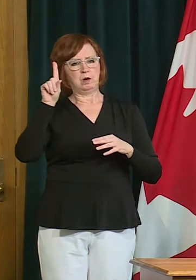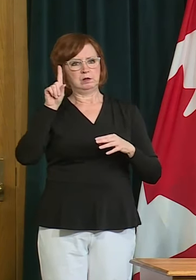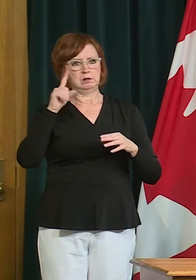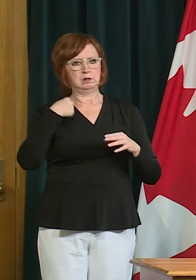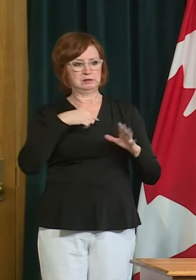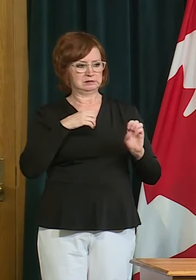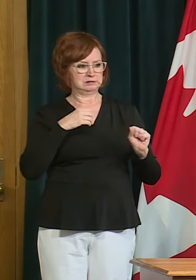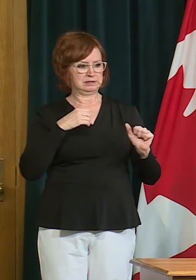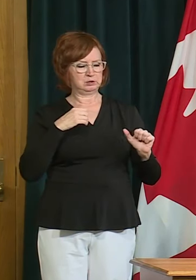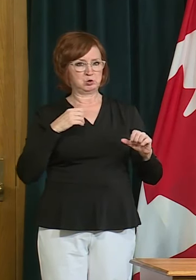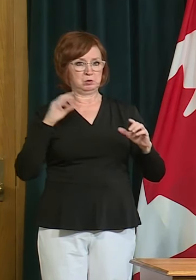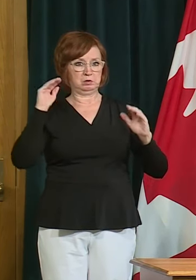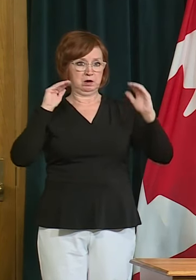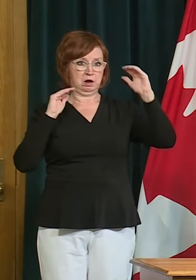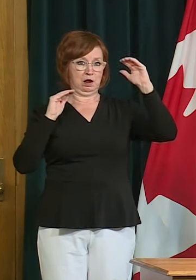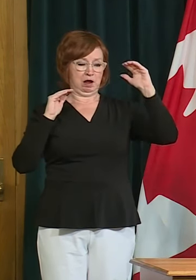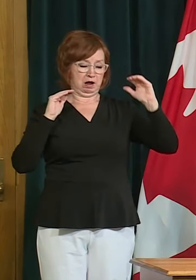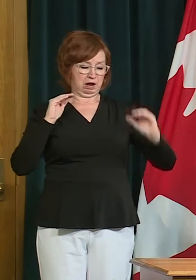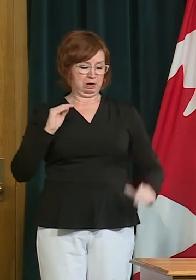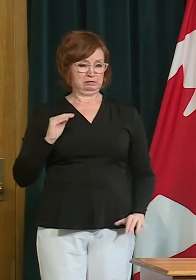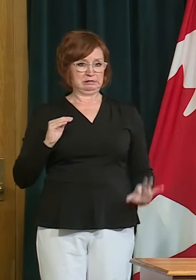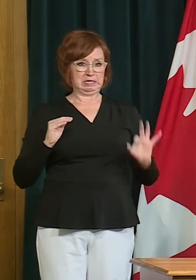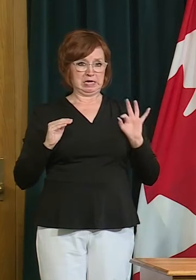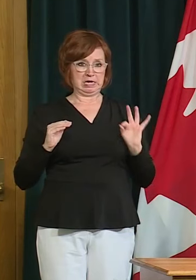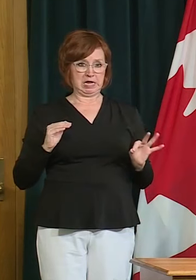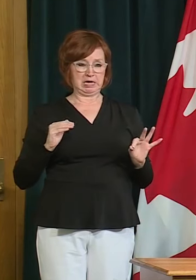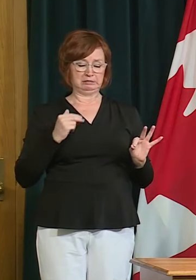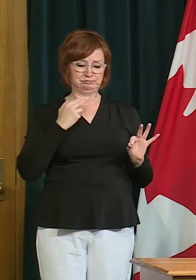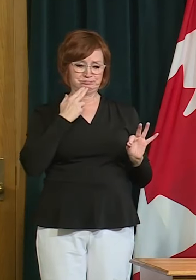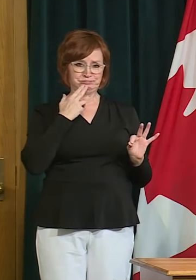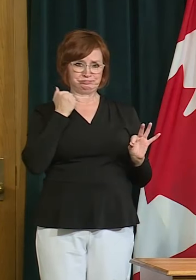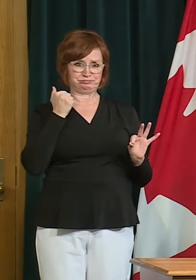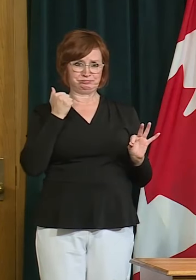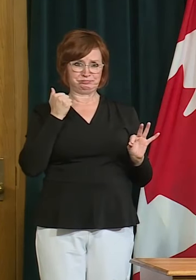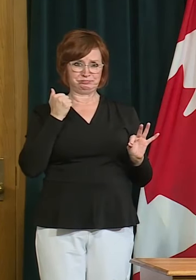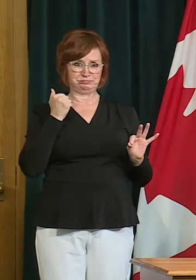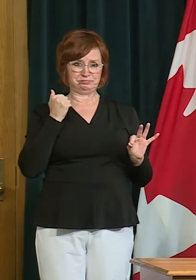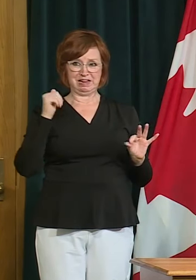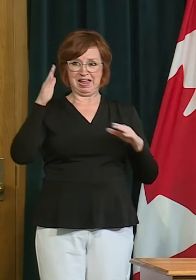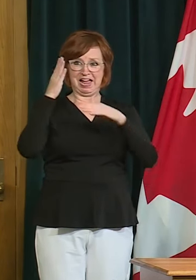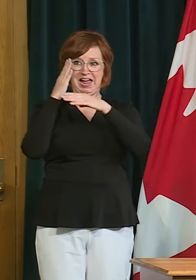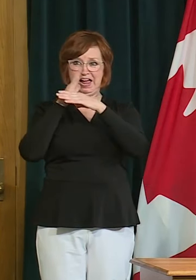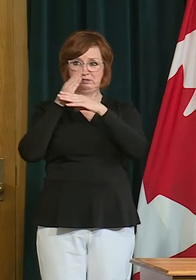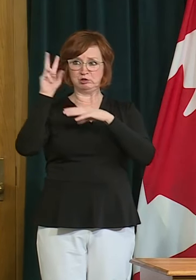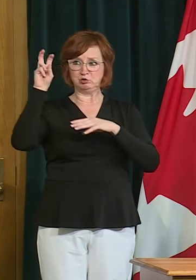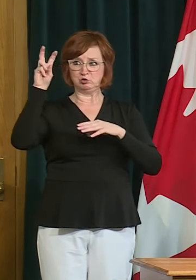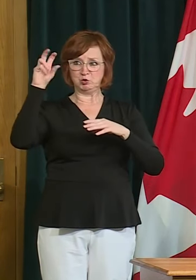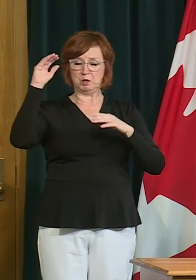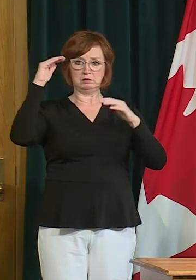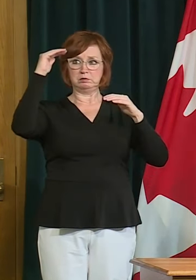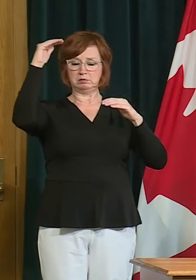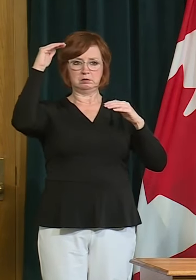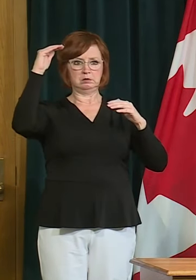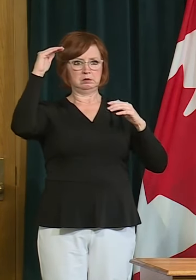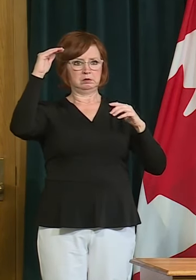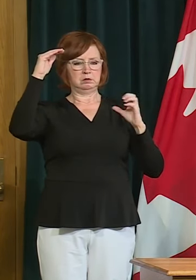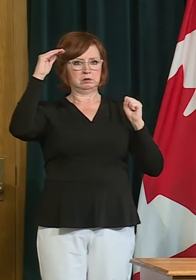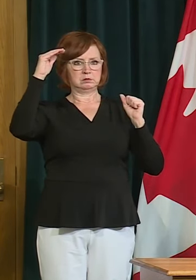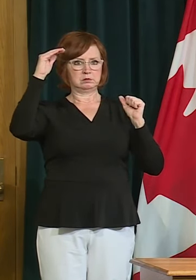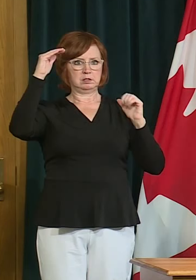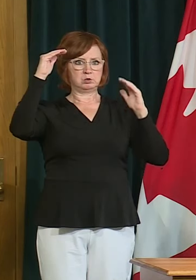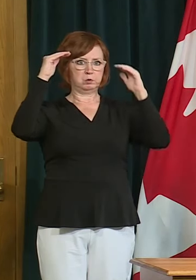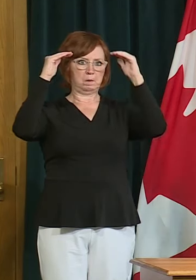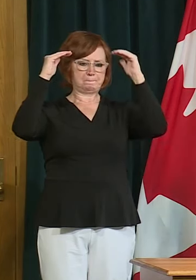far far lower than the canadian average and so we may uh be viewed as as moving a little slow on on